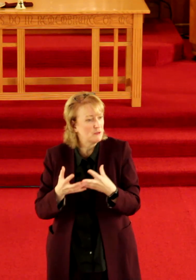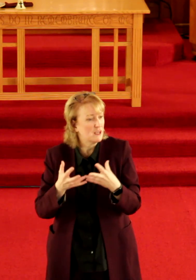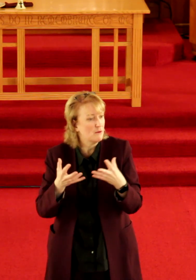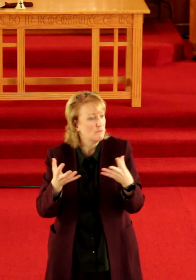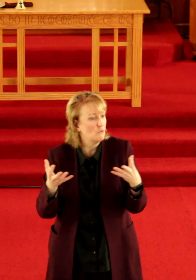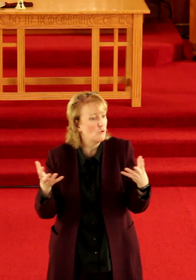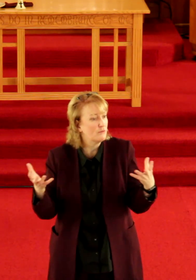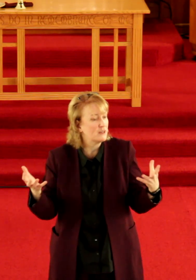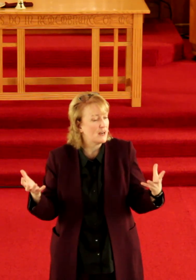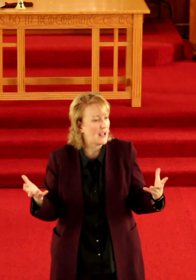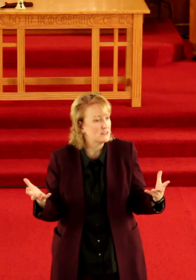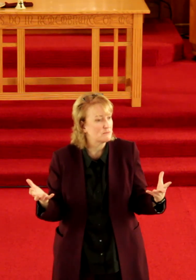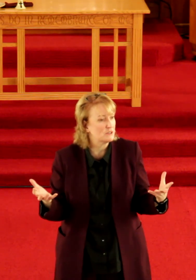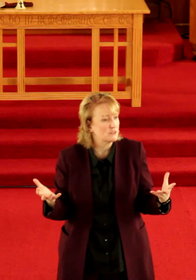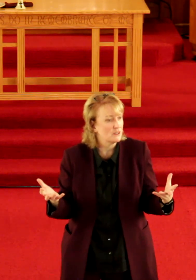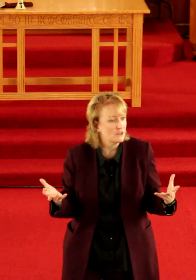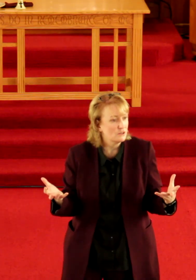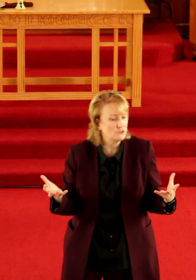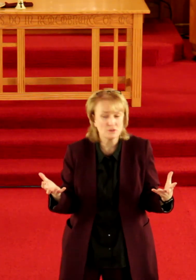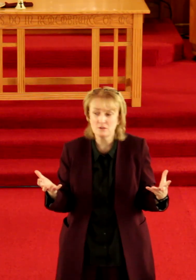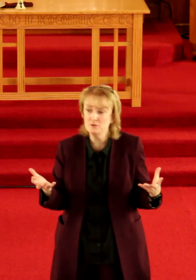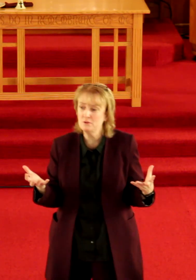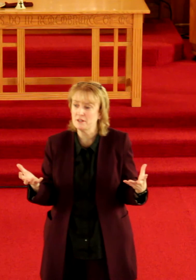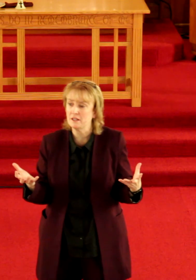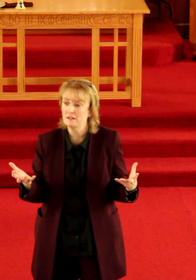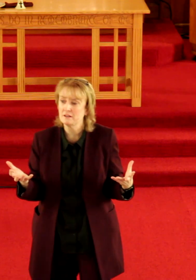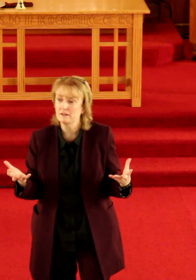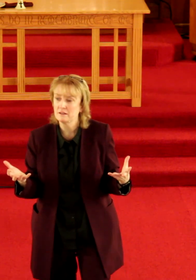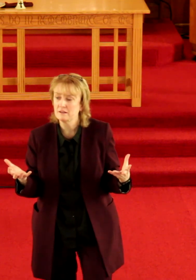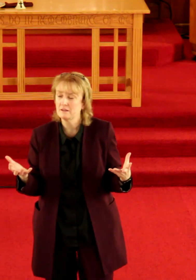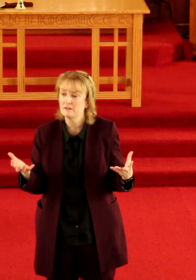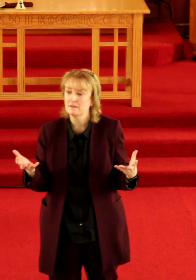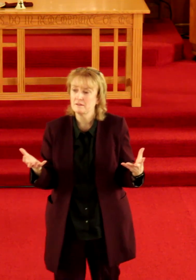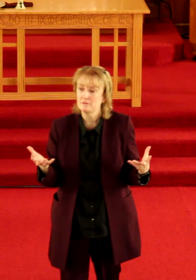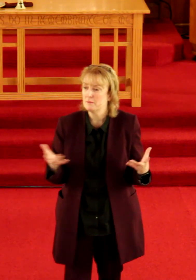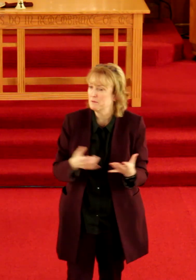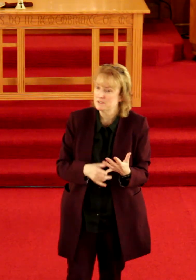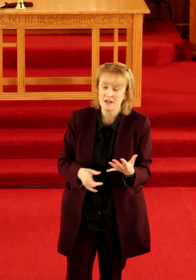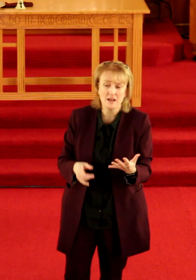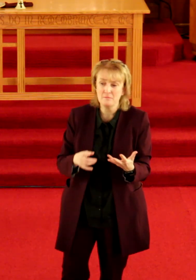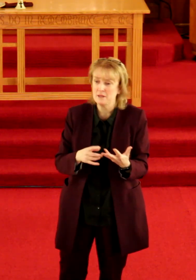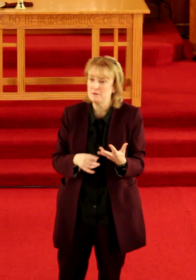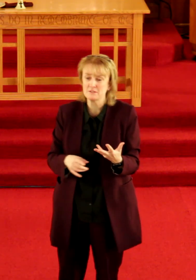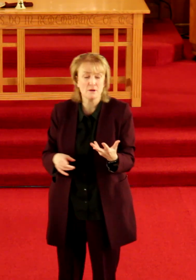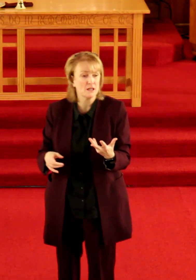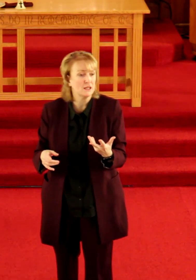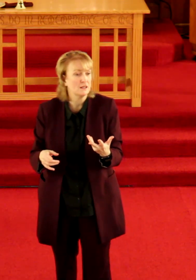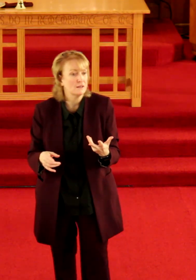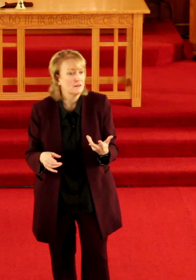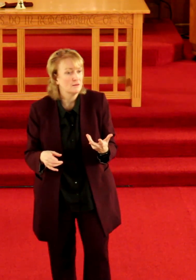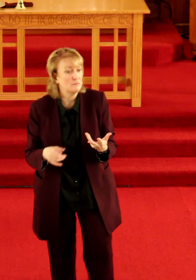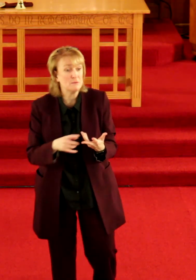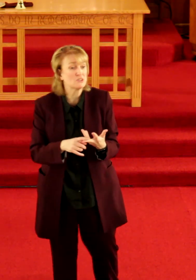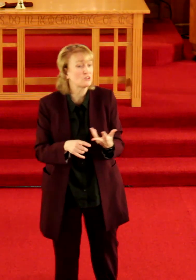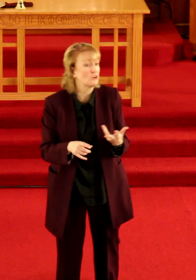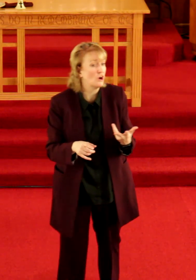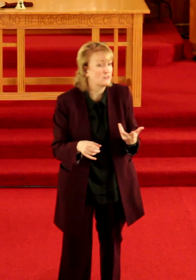become more of an enhancement to the community? Maybe it's time, maybe it's money, maybe it's thoughts,